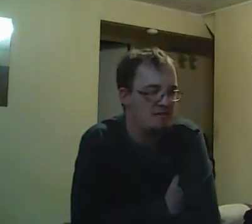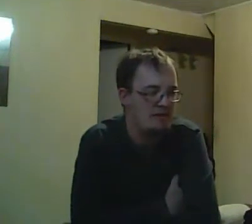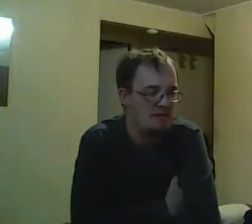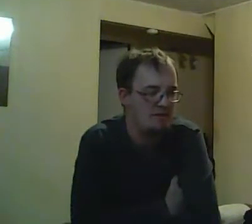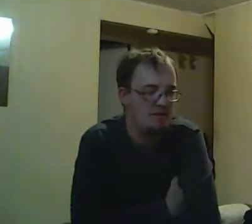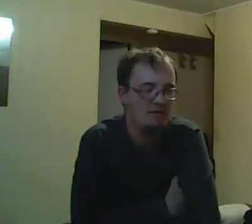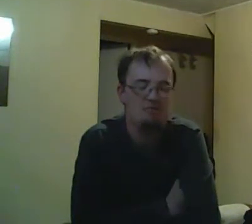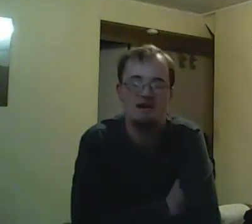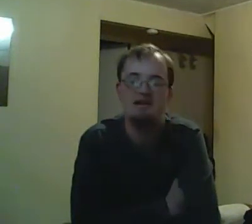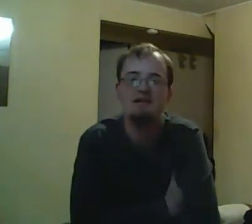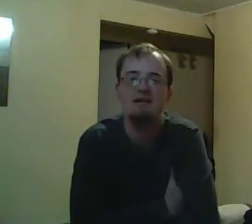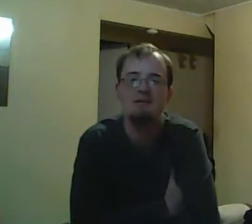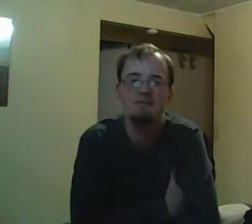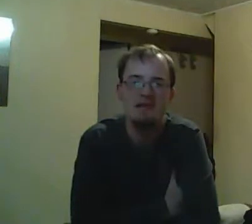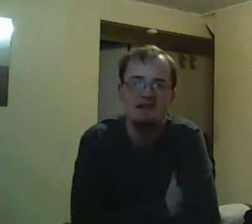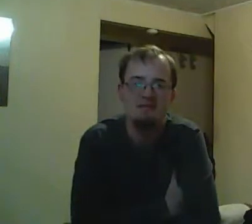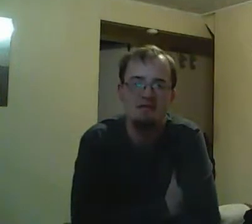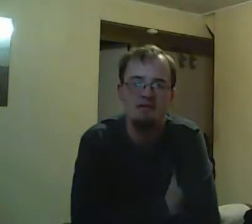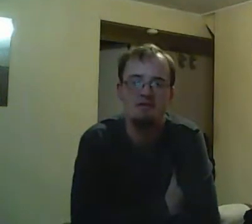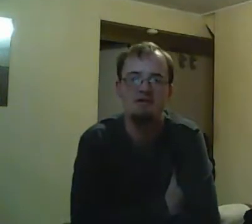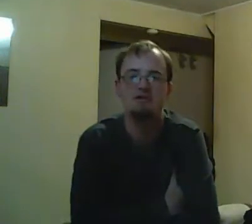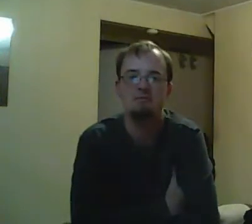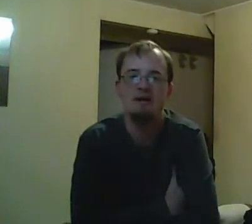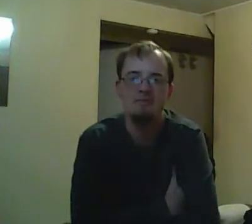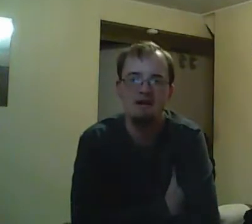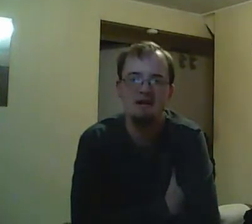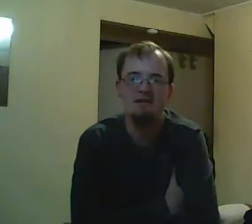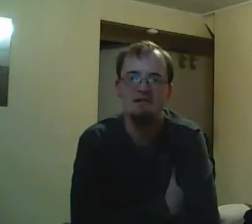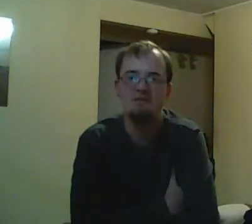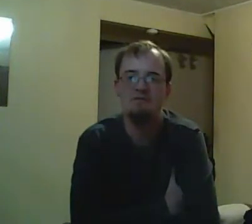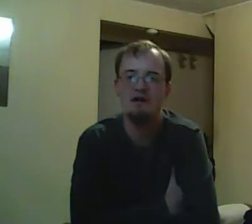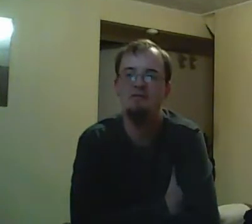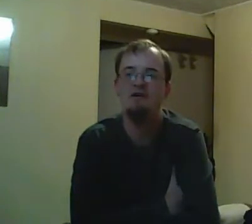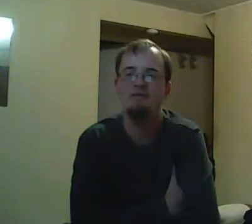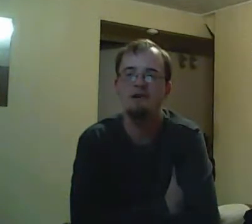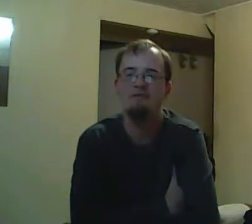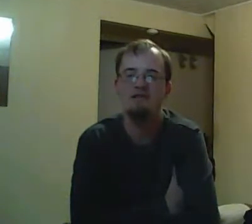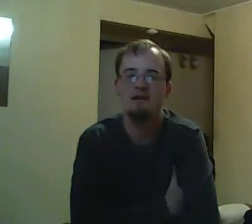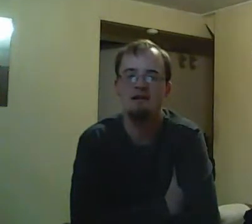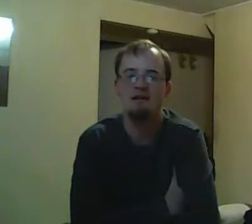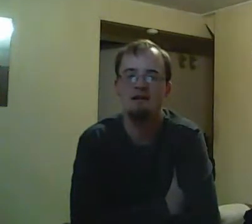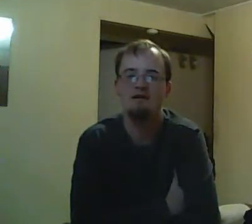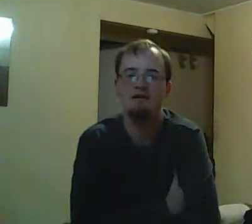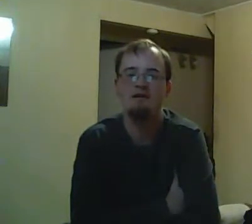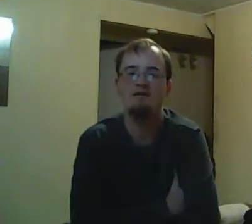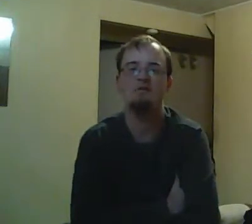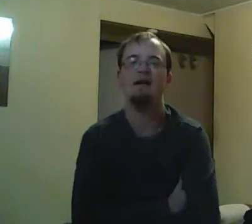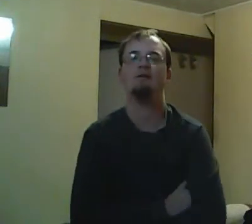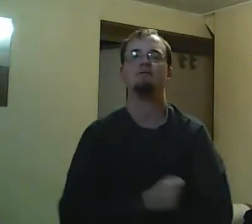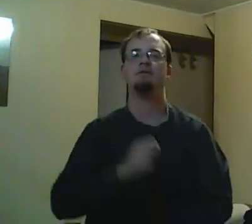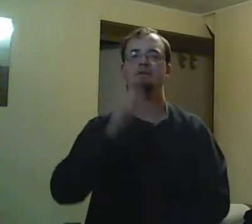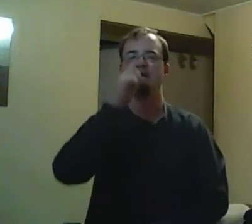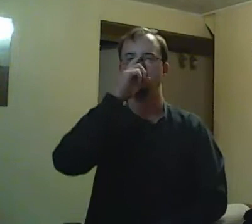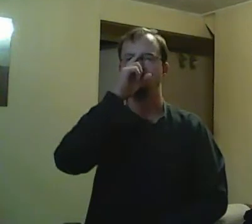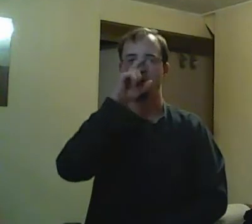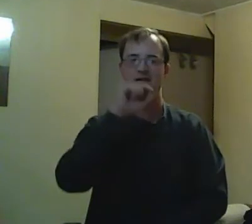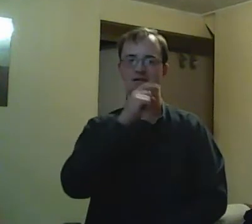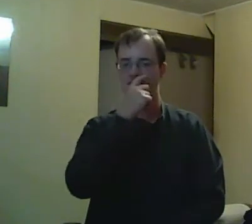happened to Radich after that. He probably was just upset at himself for what he did and thinking that he should have done more.